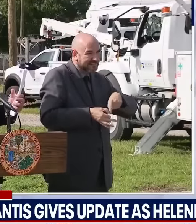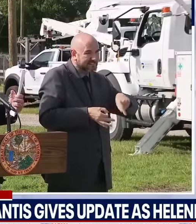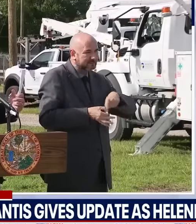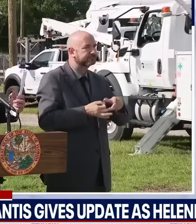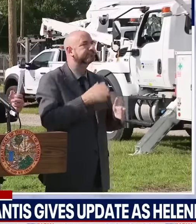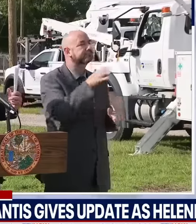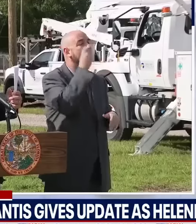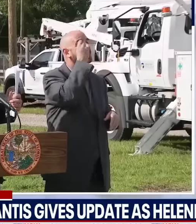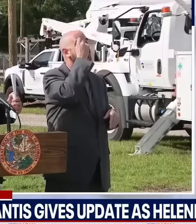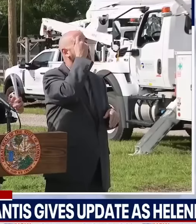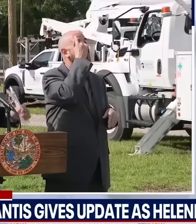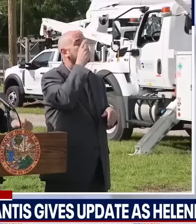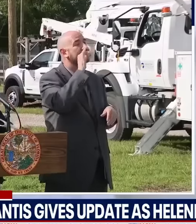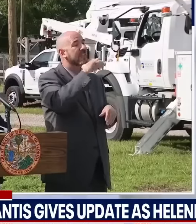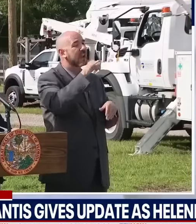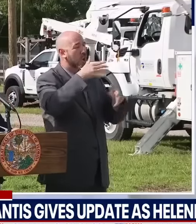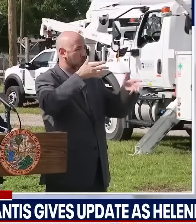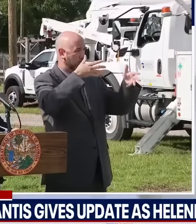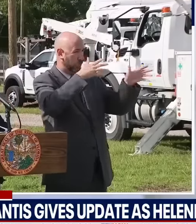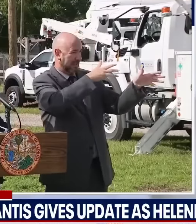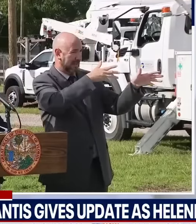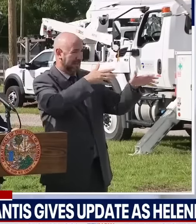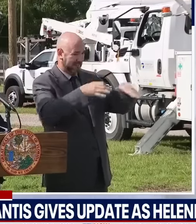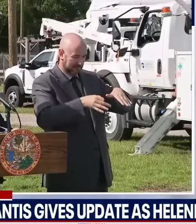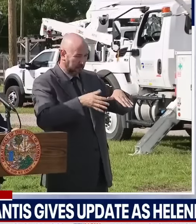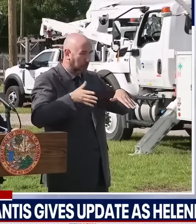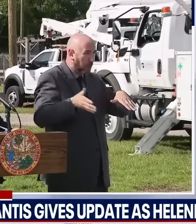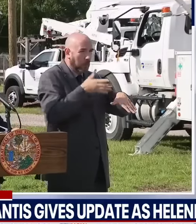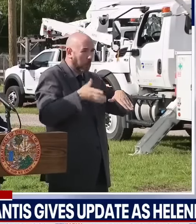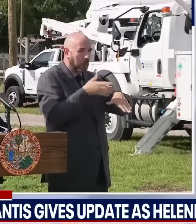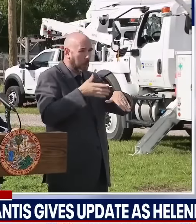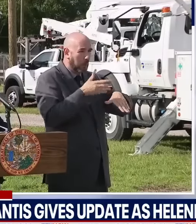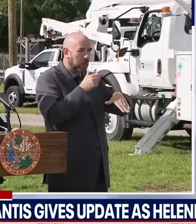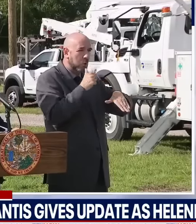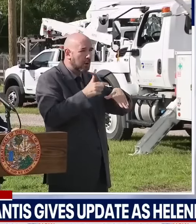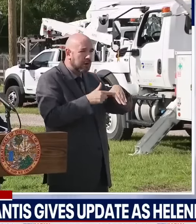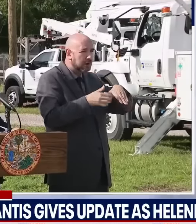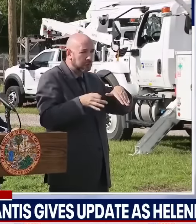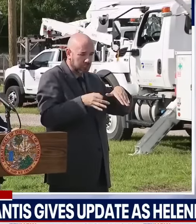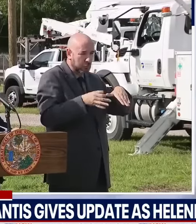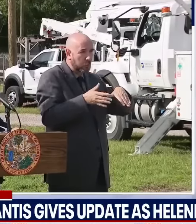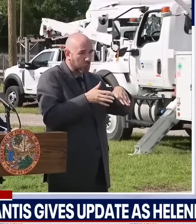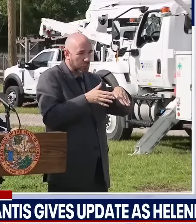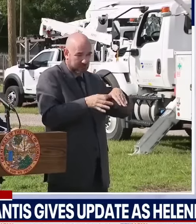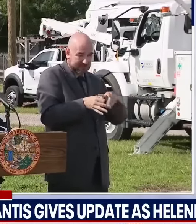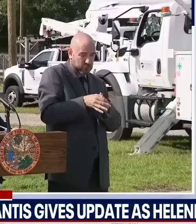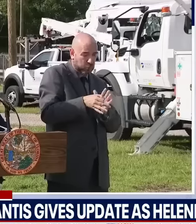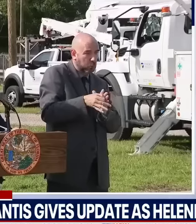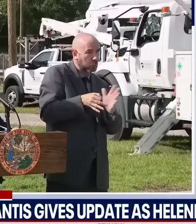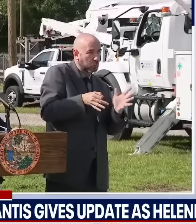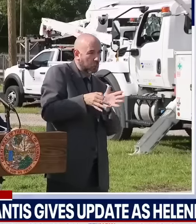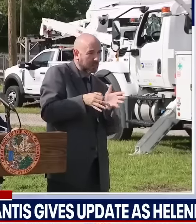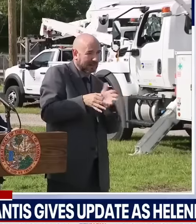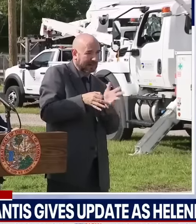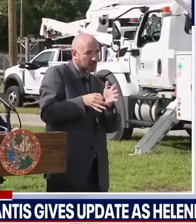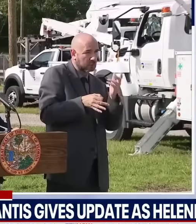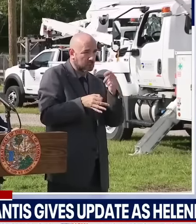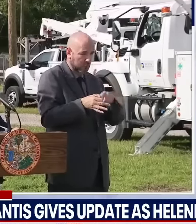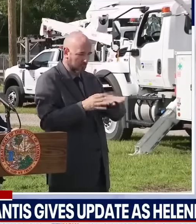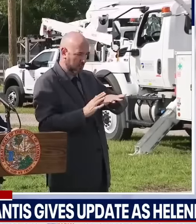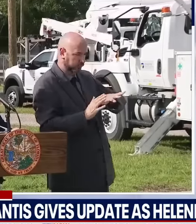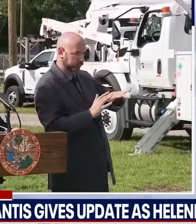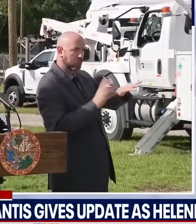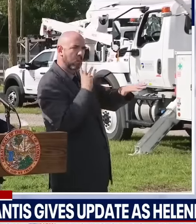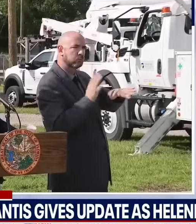the winds, and it's going to churn up a lot of surge, that you're likely to see something significant, particularly in the barrier